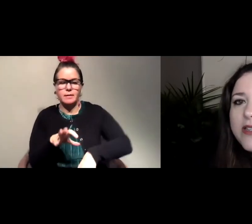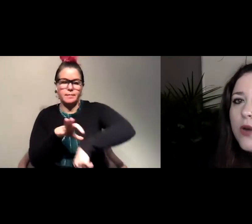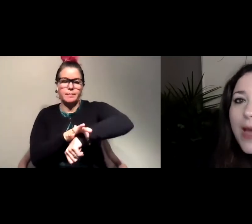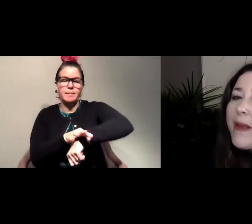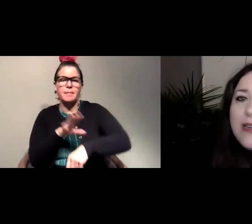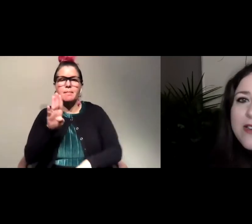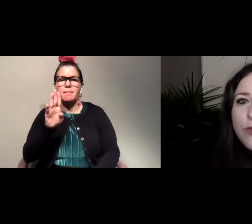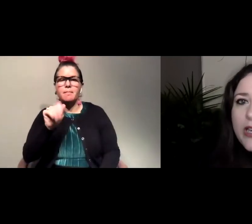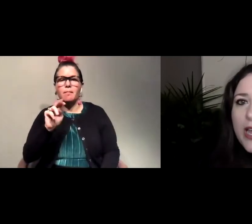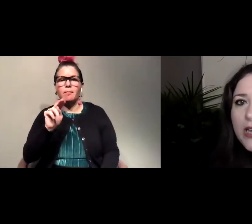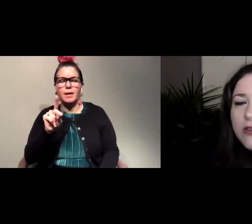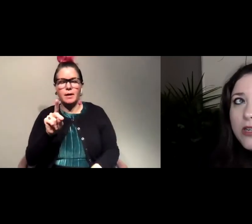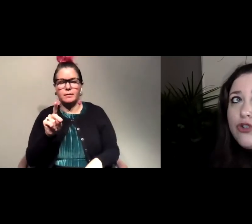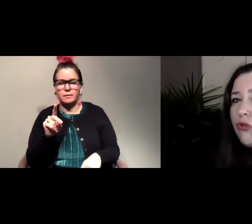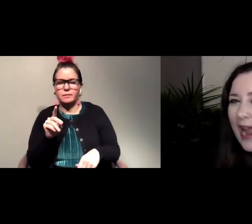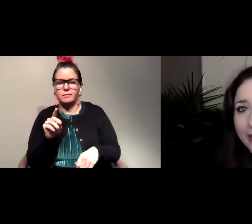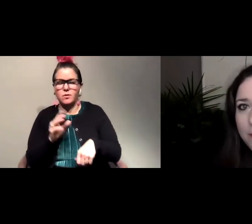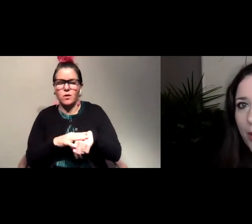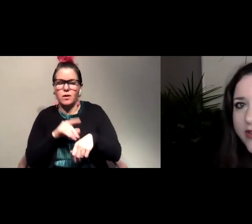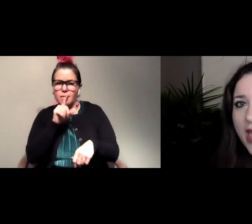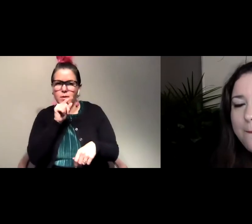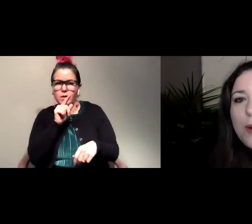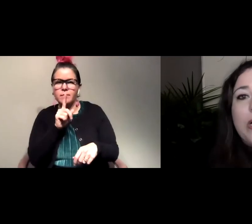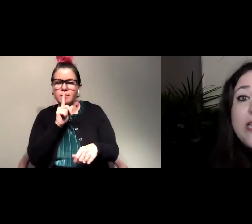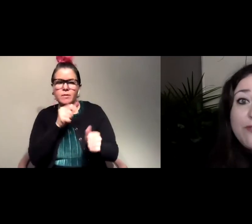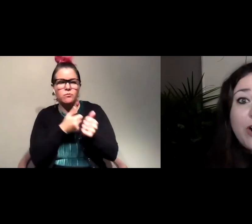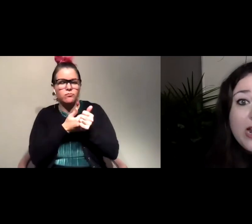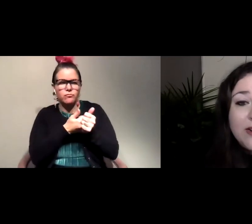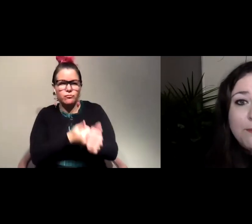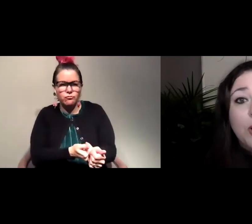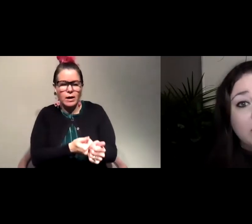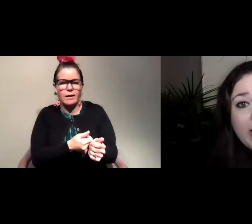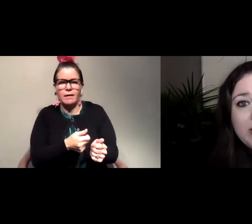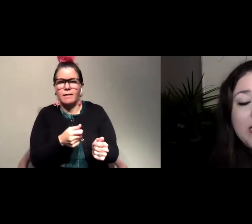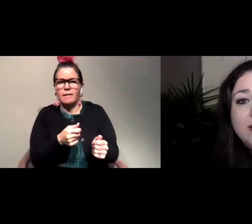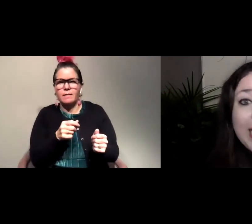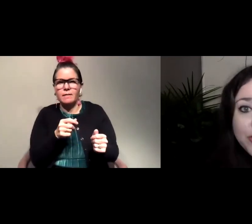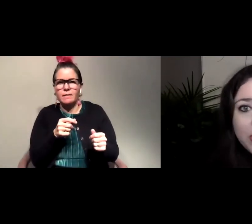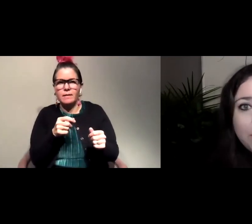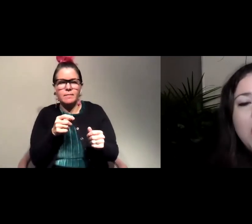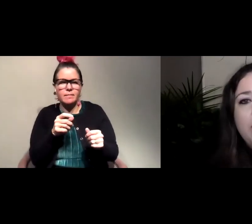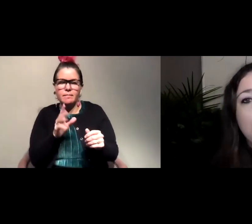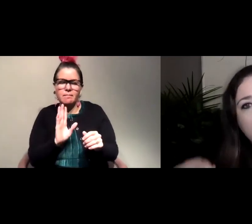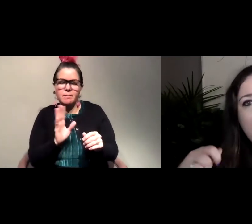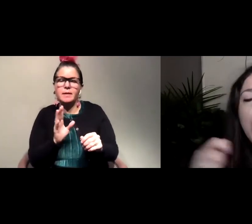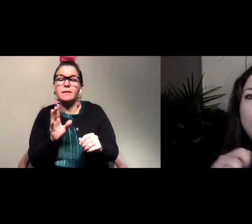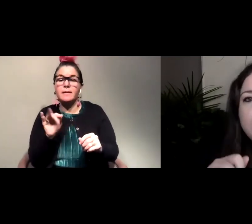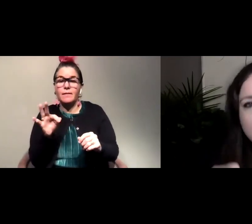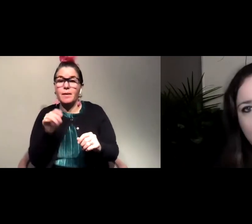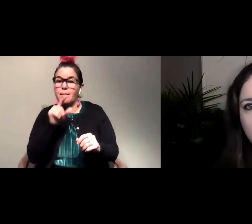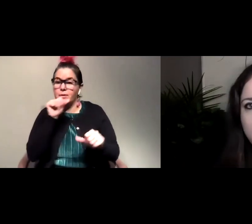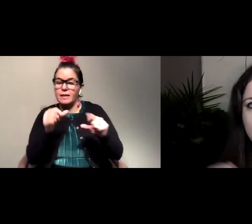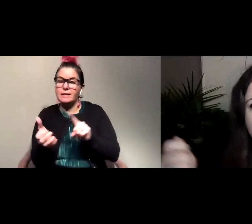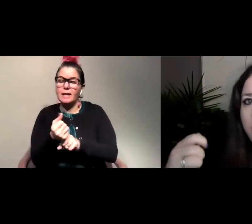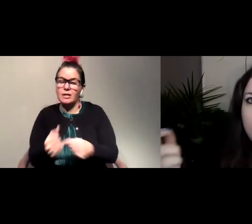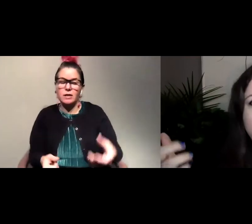and so that band doesn't really track them, per se, but when different bird scientists catch them, they mark down, oh, this